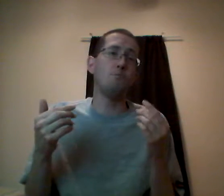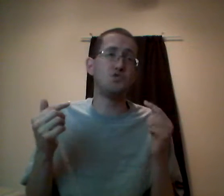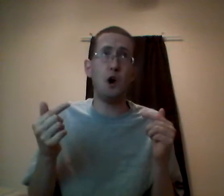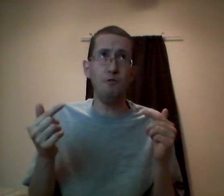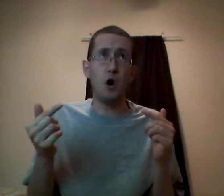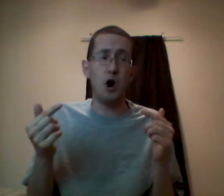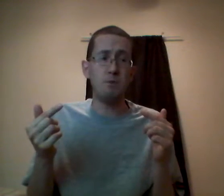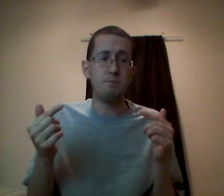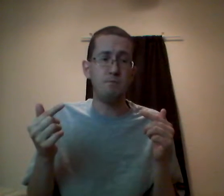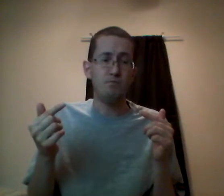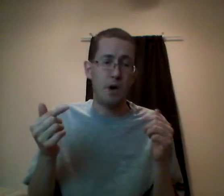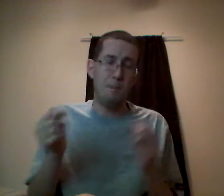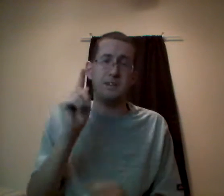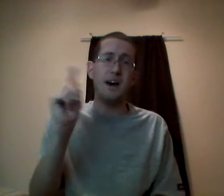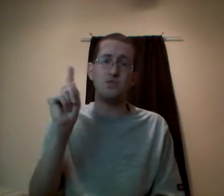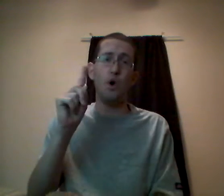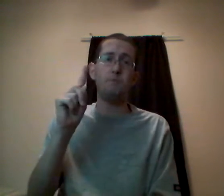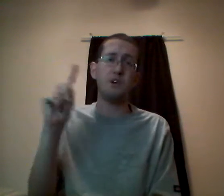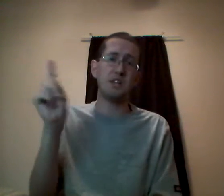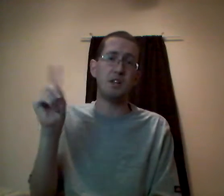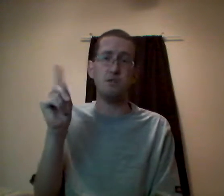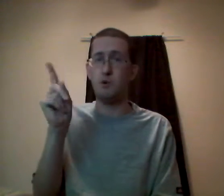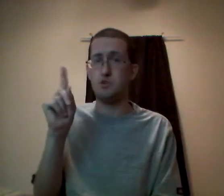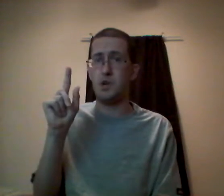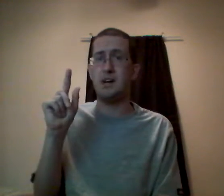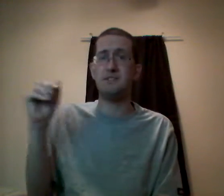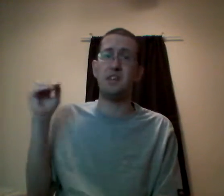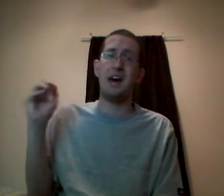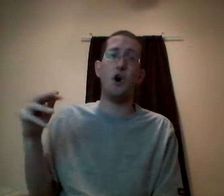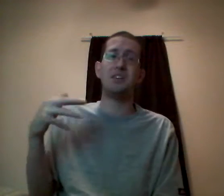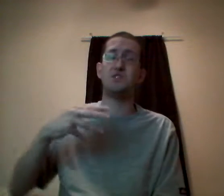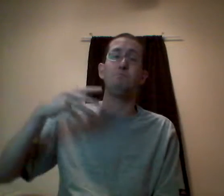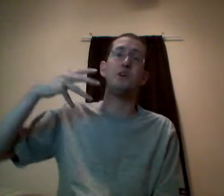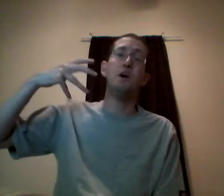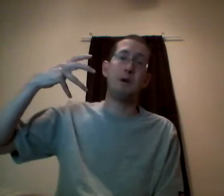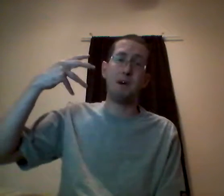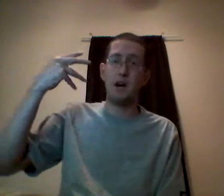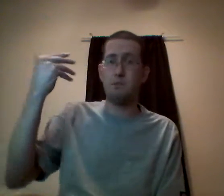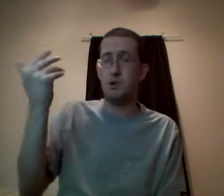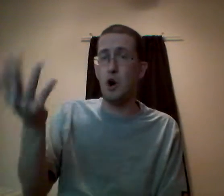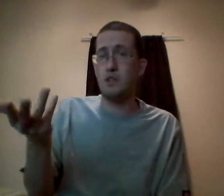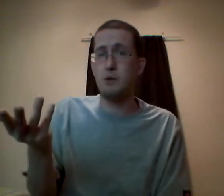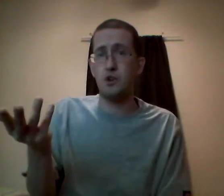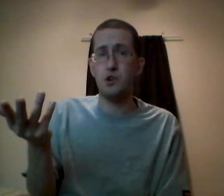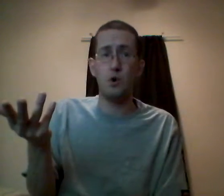So far, I monetized one because I didn't include the original content at all. I simply made my commentary on and that was on Nicole